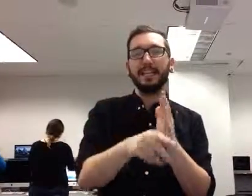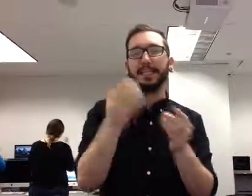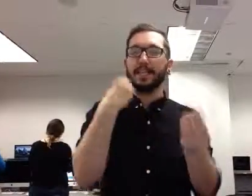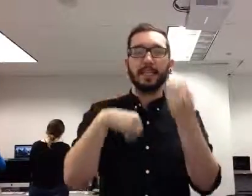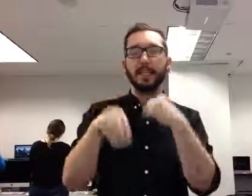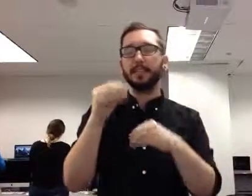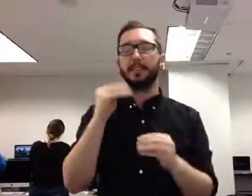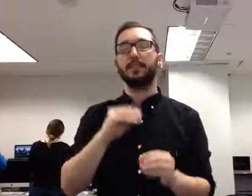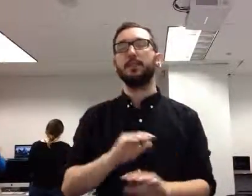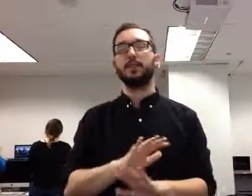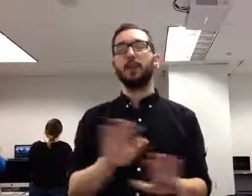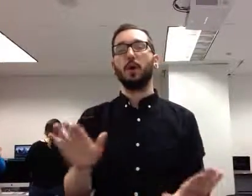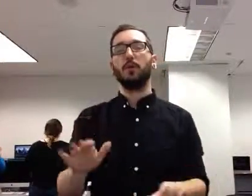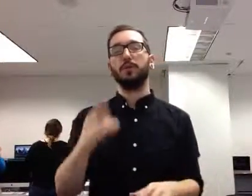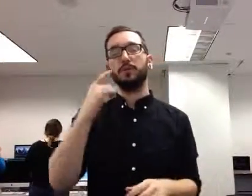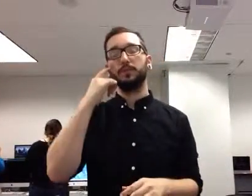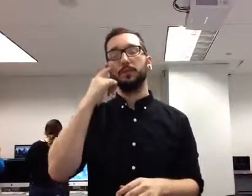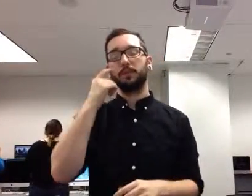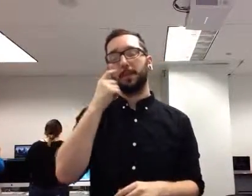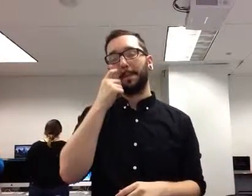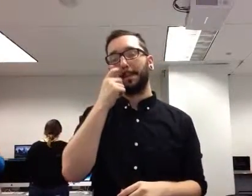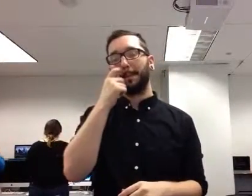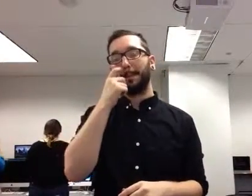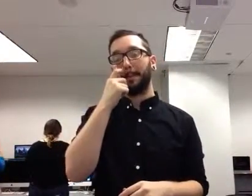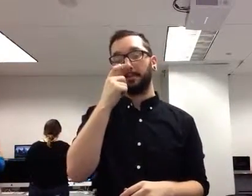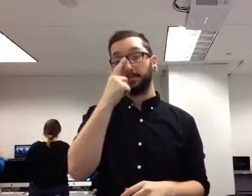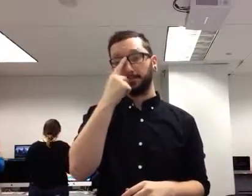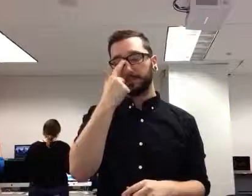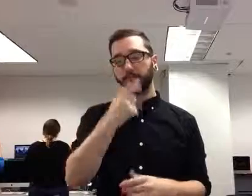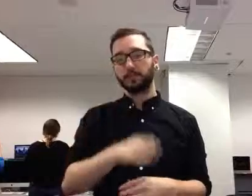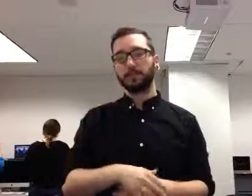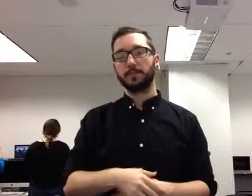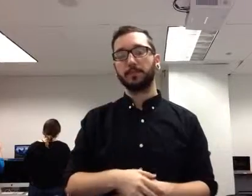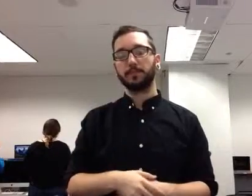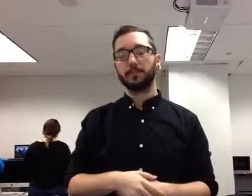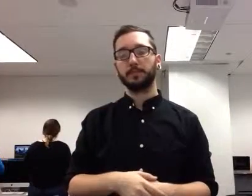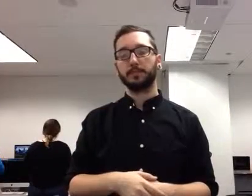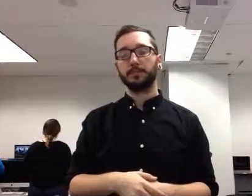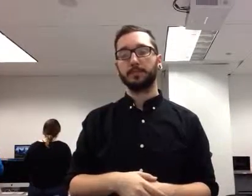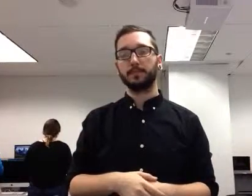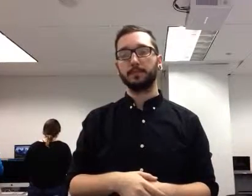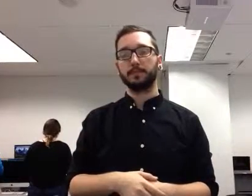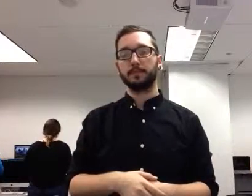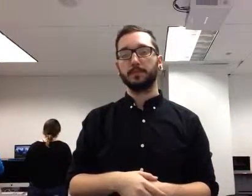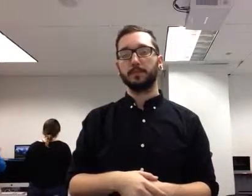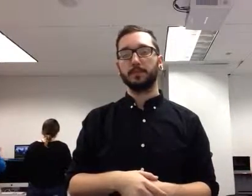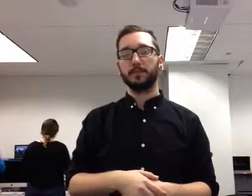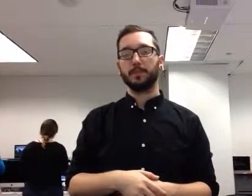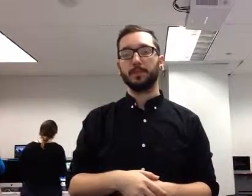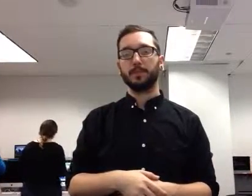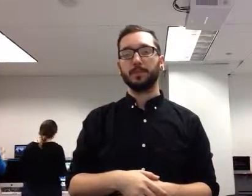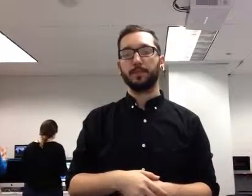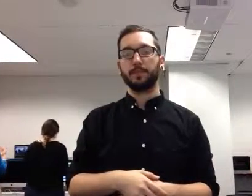In other words, they were seen as a replenishable resource, not necessarily for you to kill them. But these things, all right, can be